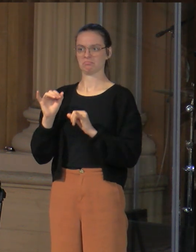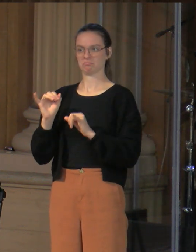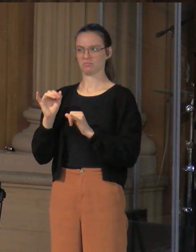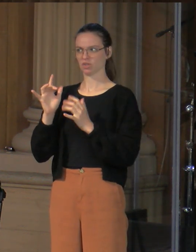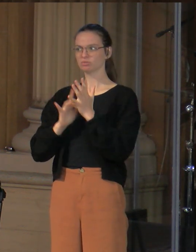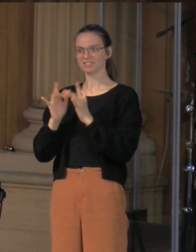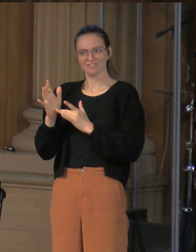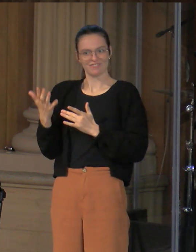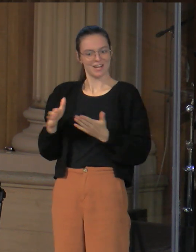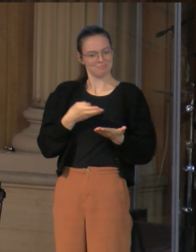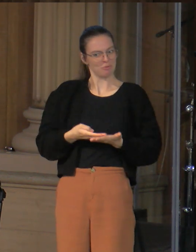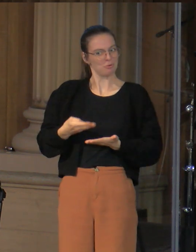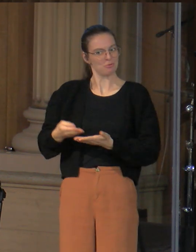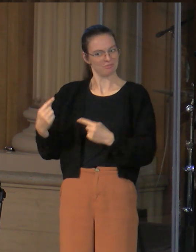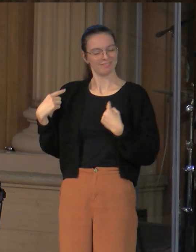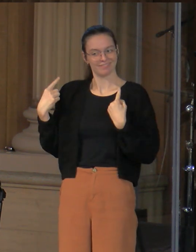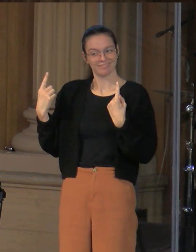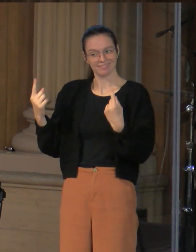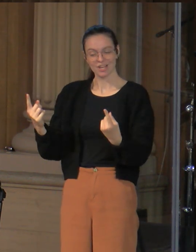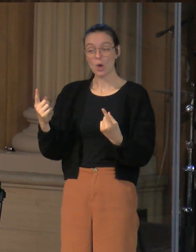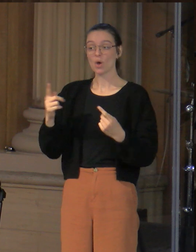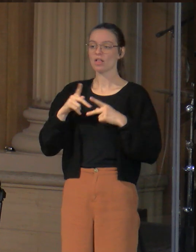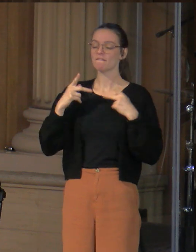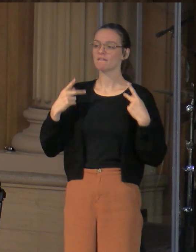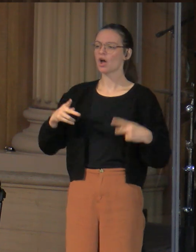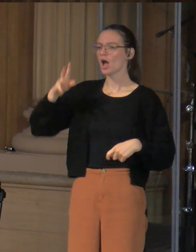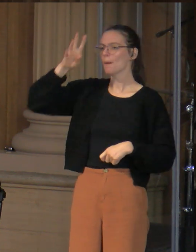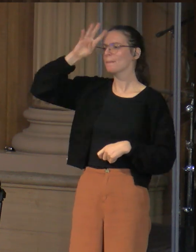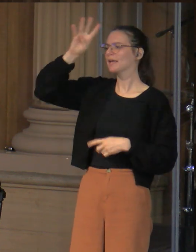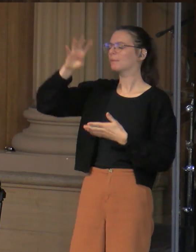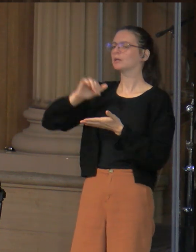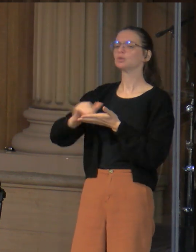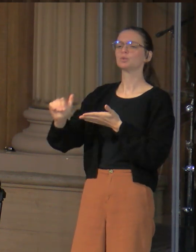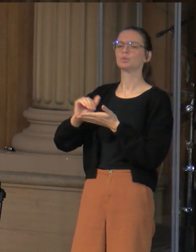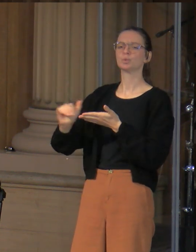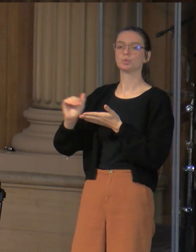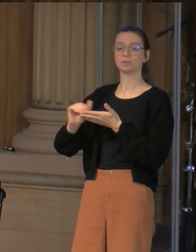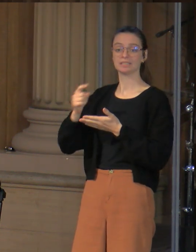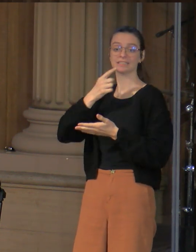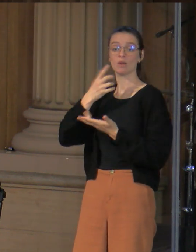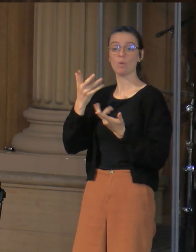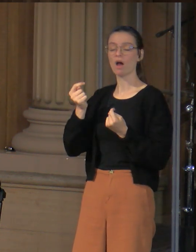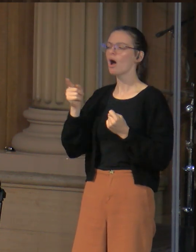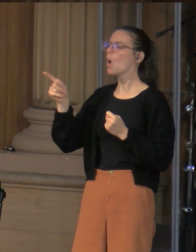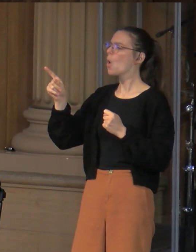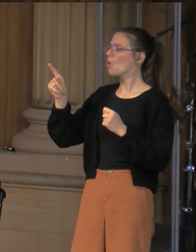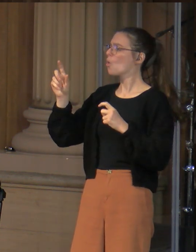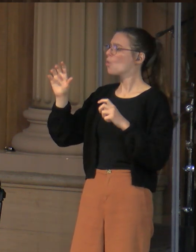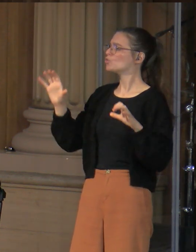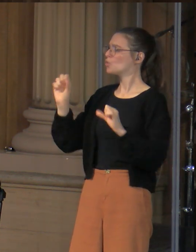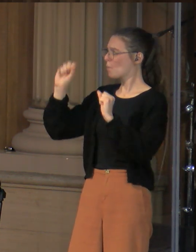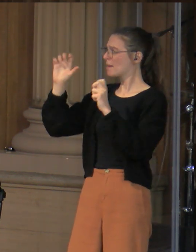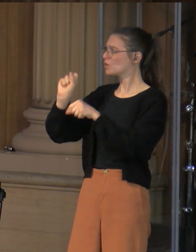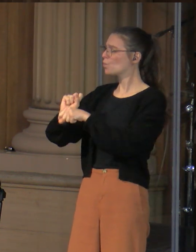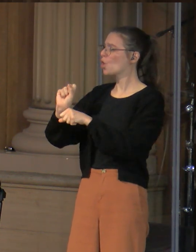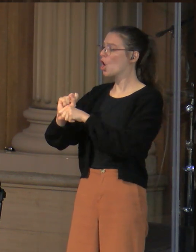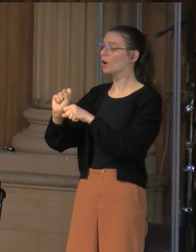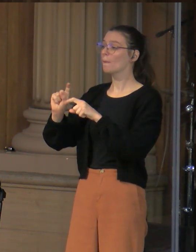That's why the Pharisees had to make up an excuse that Jesus had real power, but they said, well, he only does it through the power of Satan. And there's, there's a power there